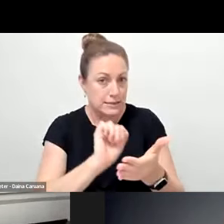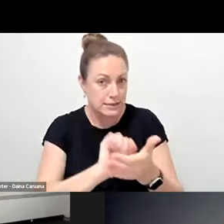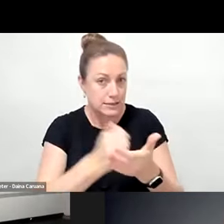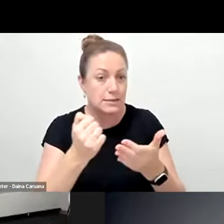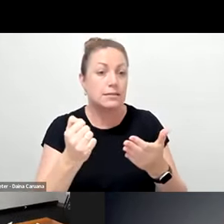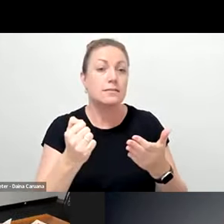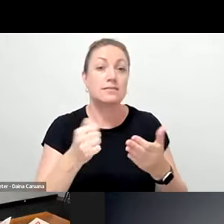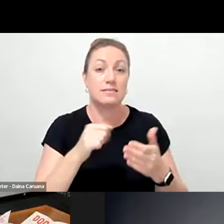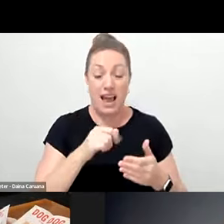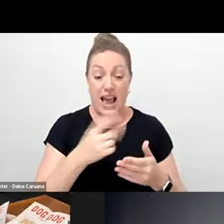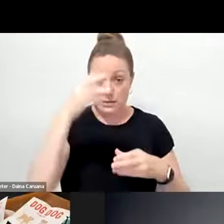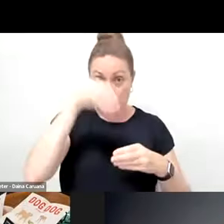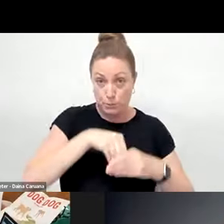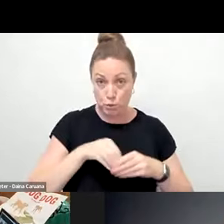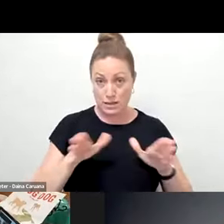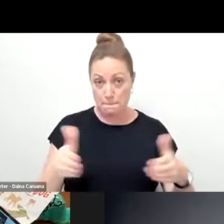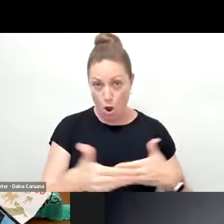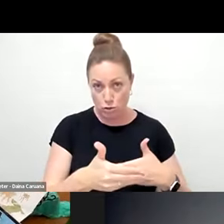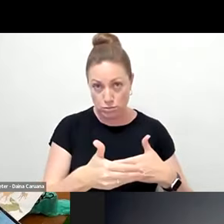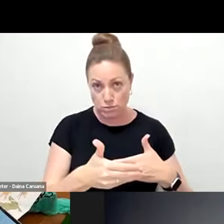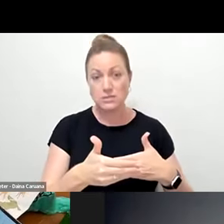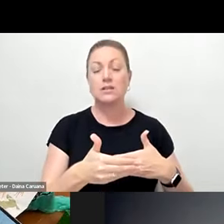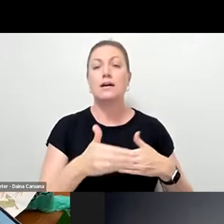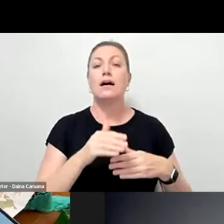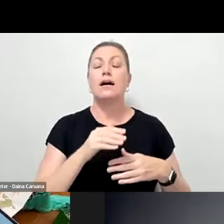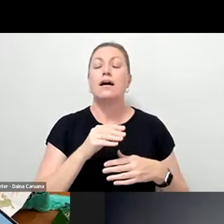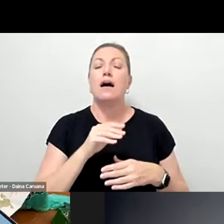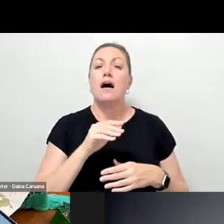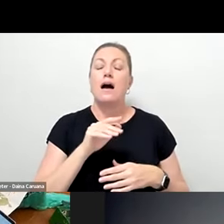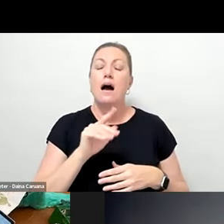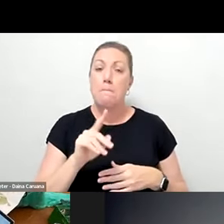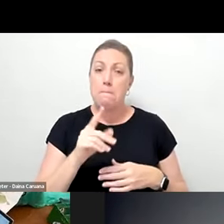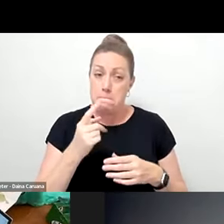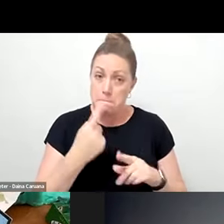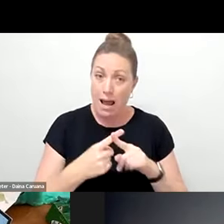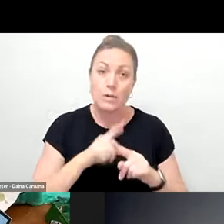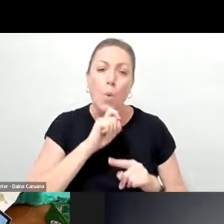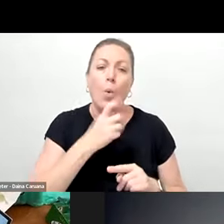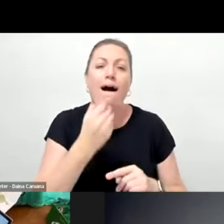put and come out of this box. But it's also going to be there on that USB stick. So here,